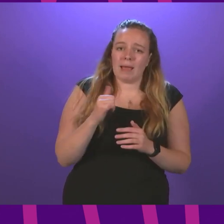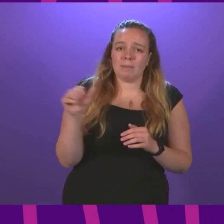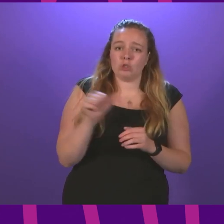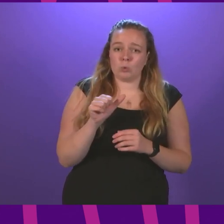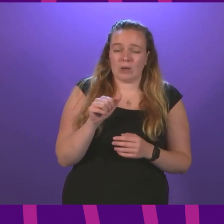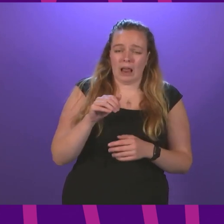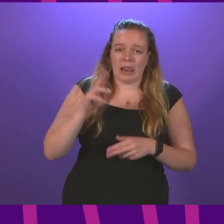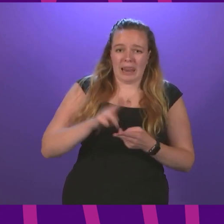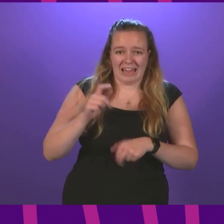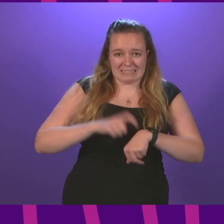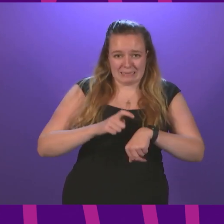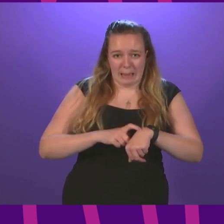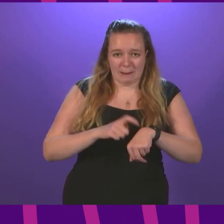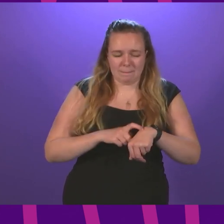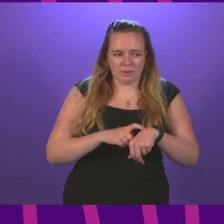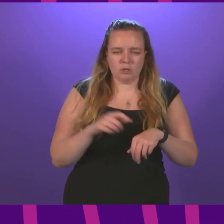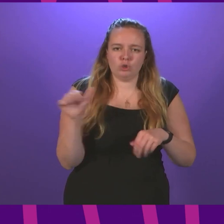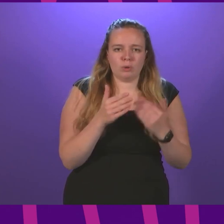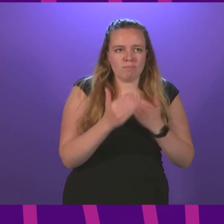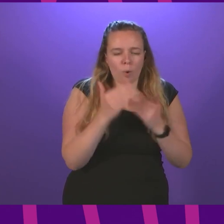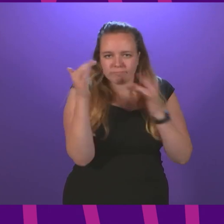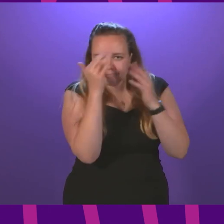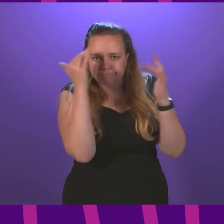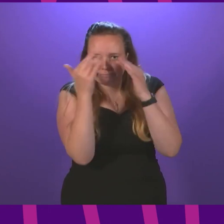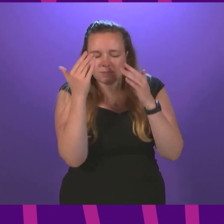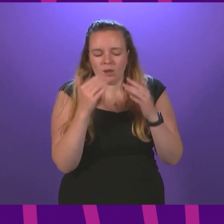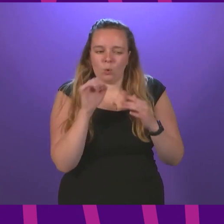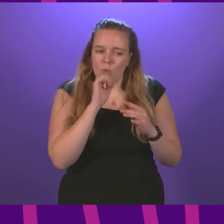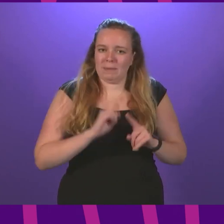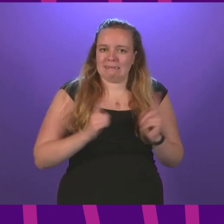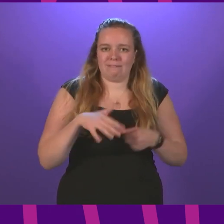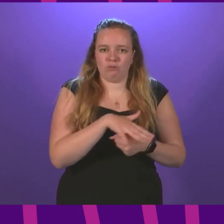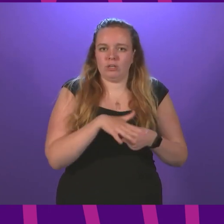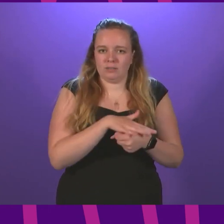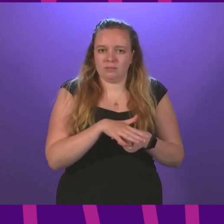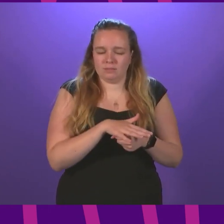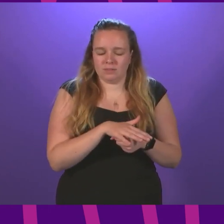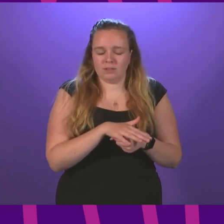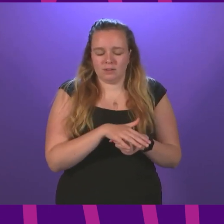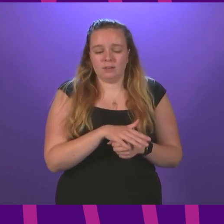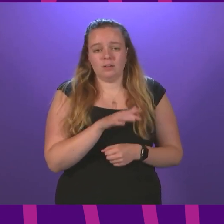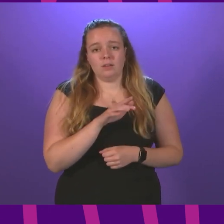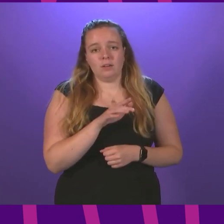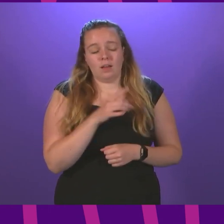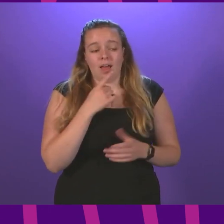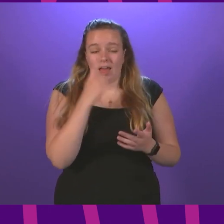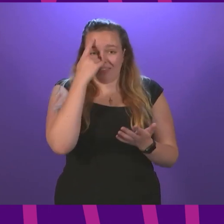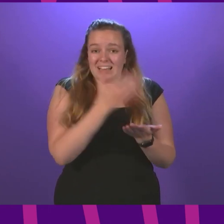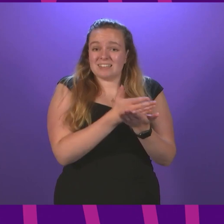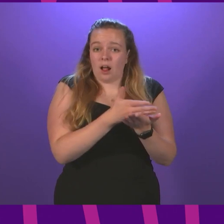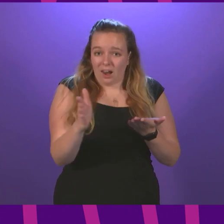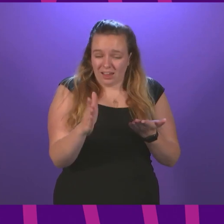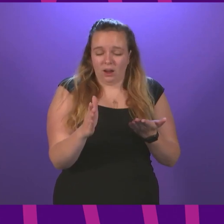stones and more in self-reflection, and we would have a different story. And to that point, President Officer, I think it is clear